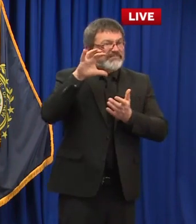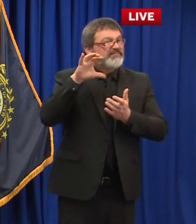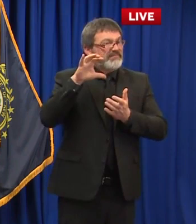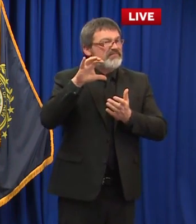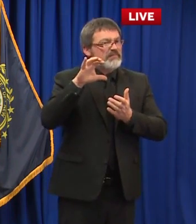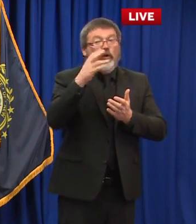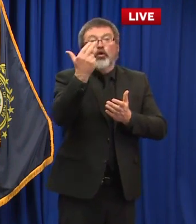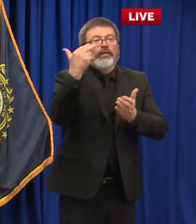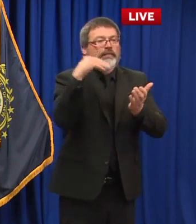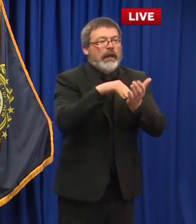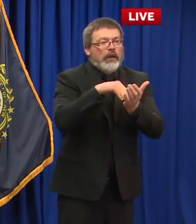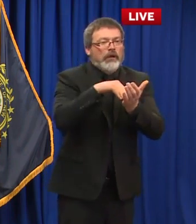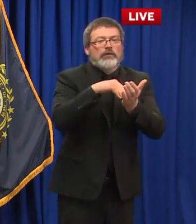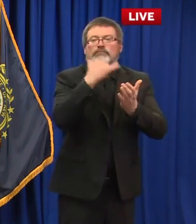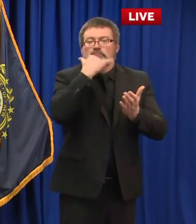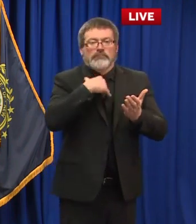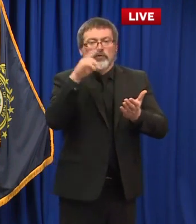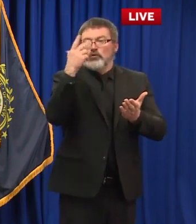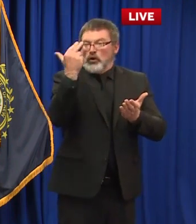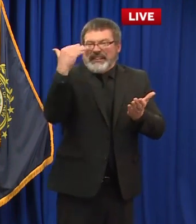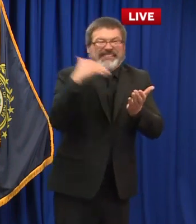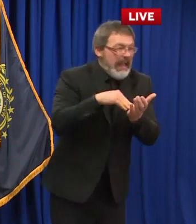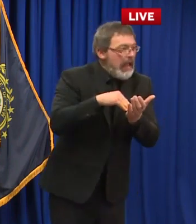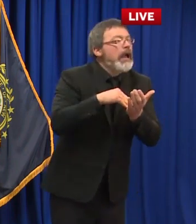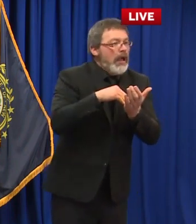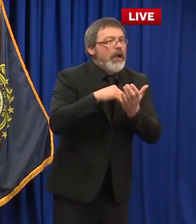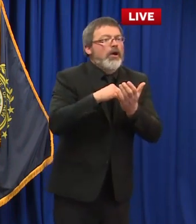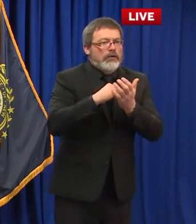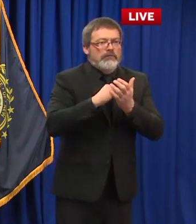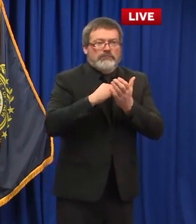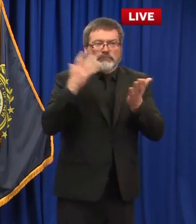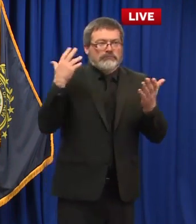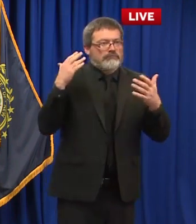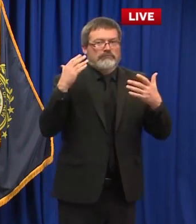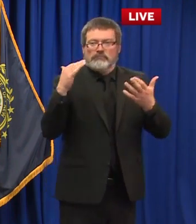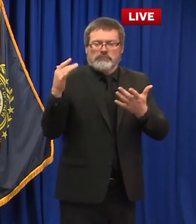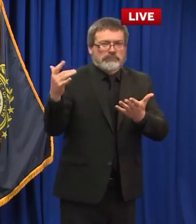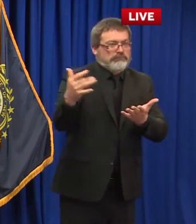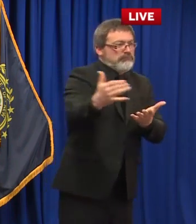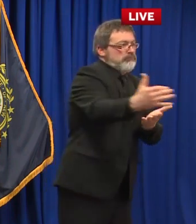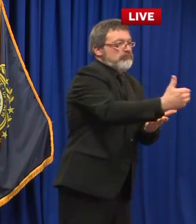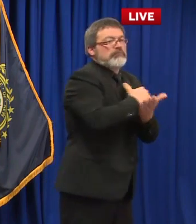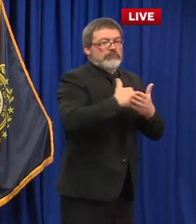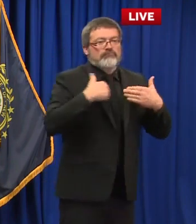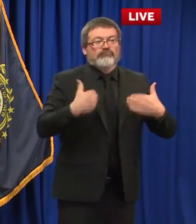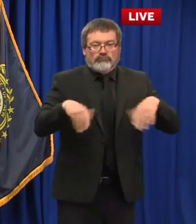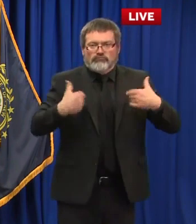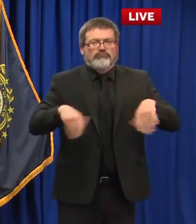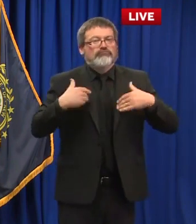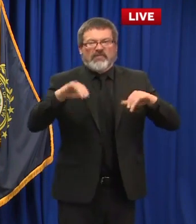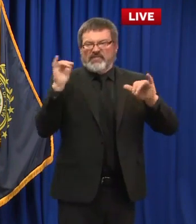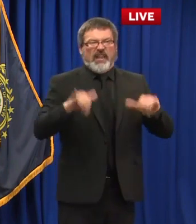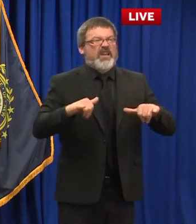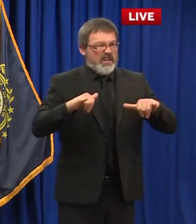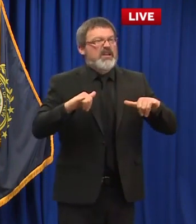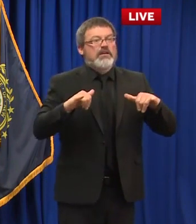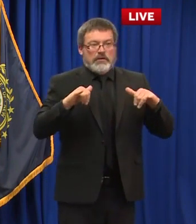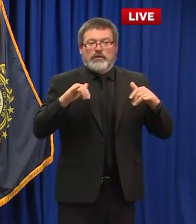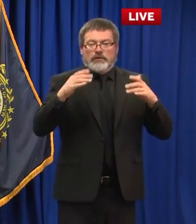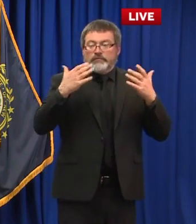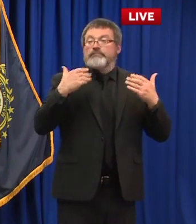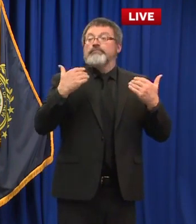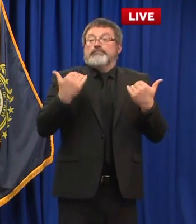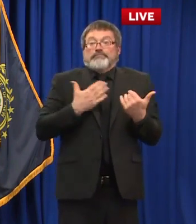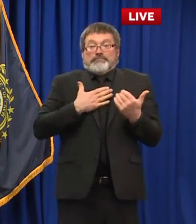applications, I should say. From that, we used some of the initial data that was gathered to generate a formula that we can talk about. And